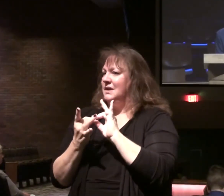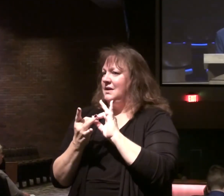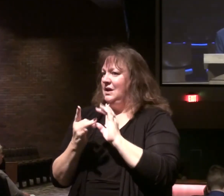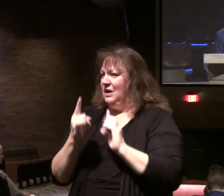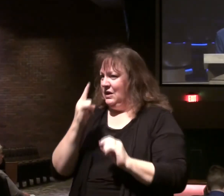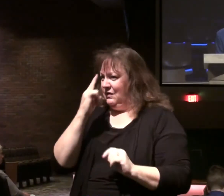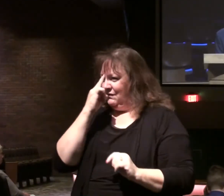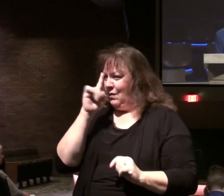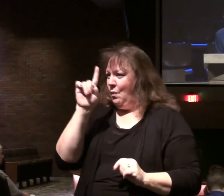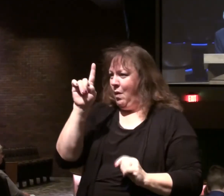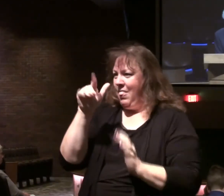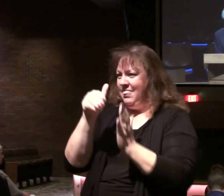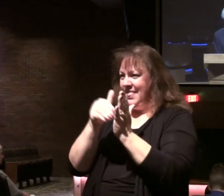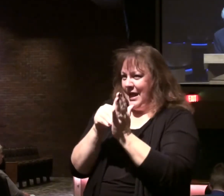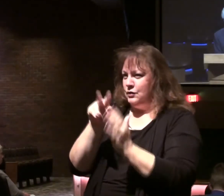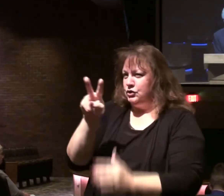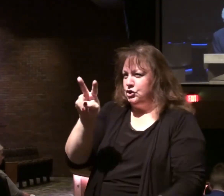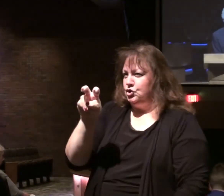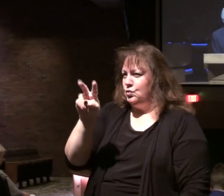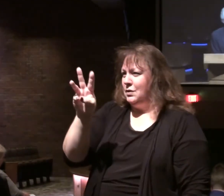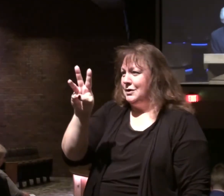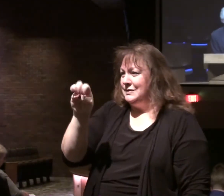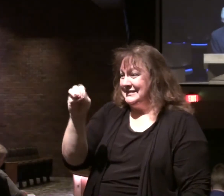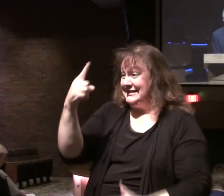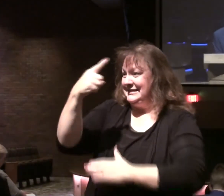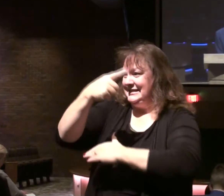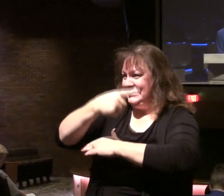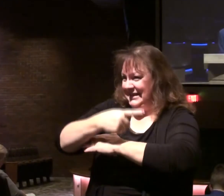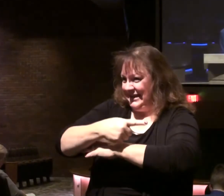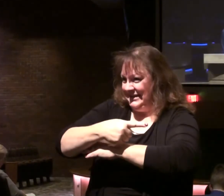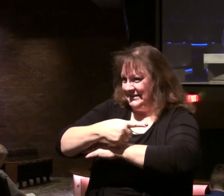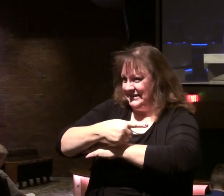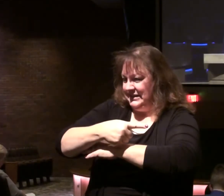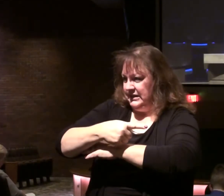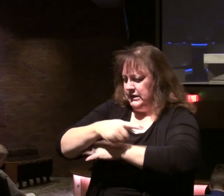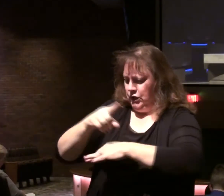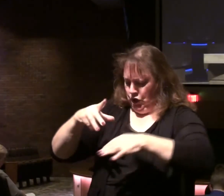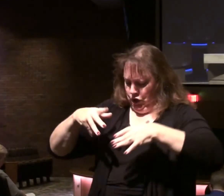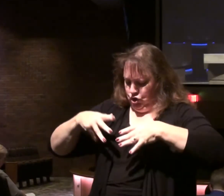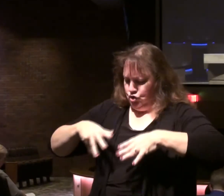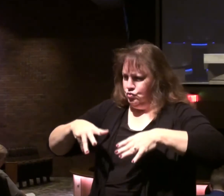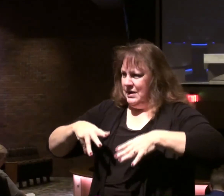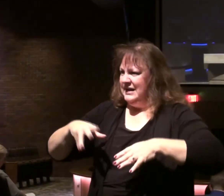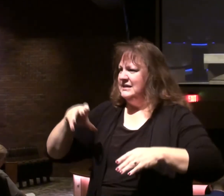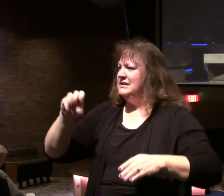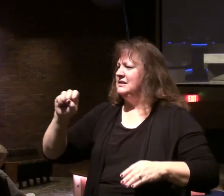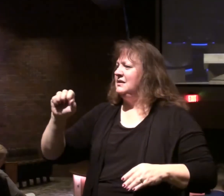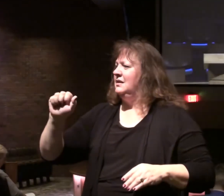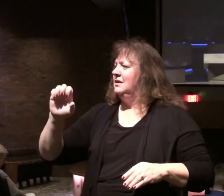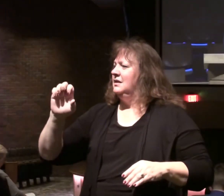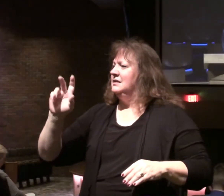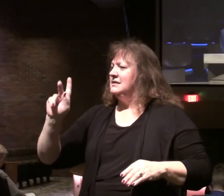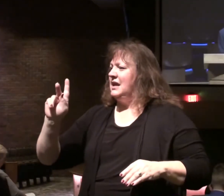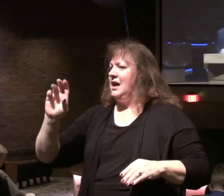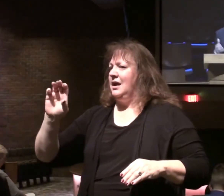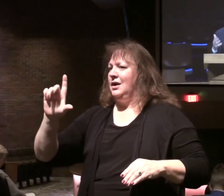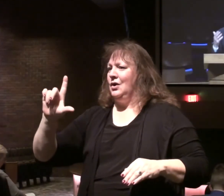1,260 days in sackcloth. It's a ministry